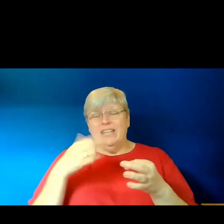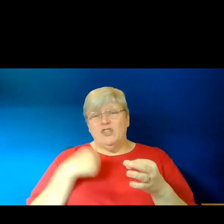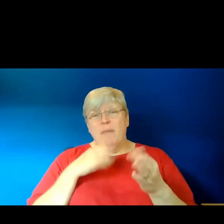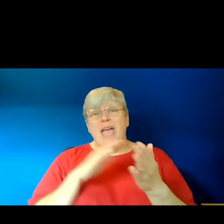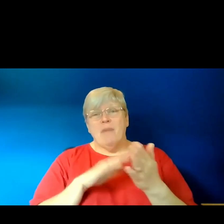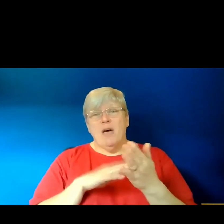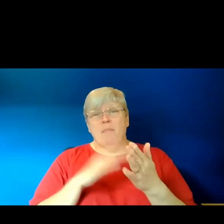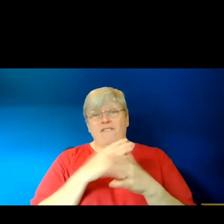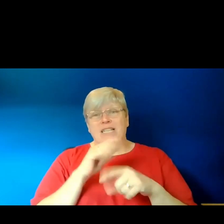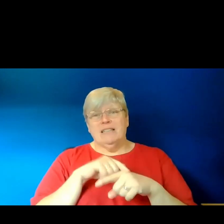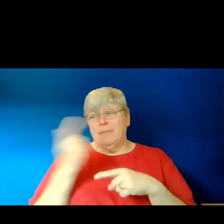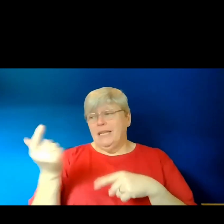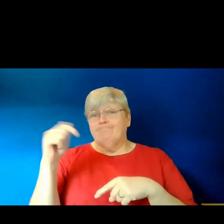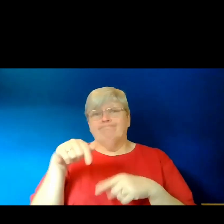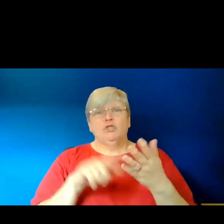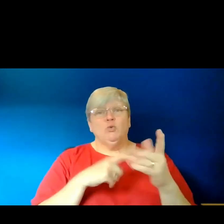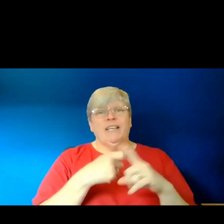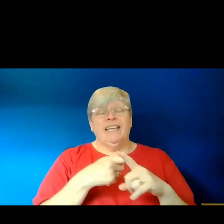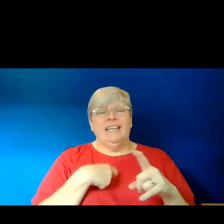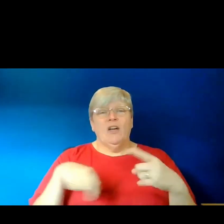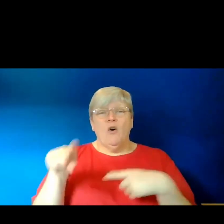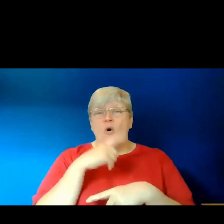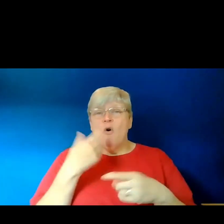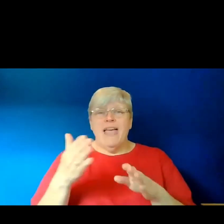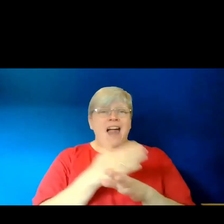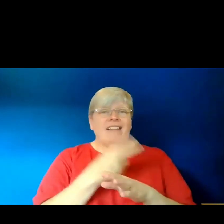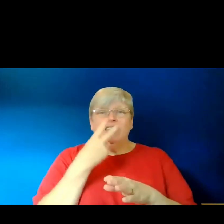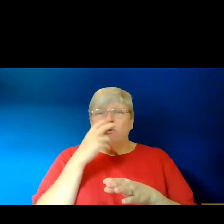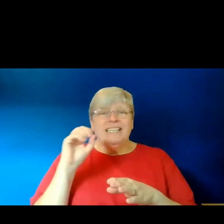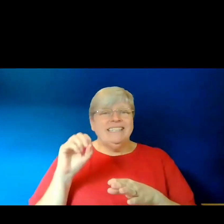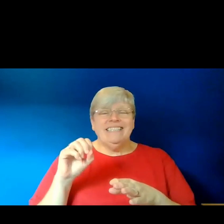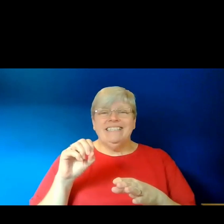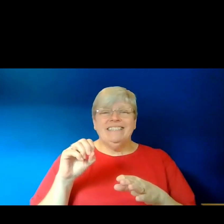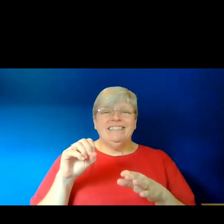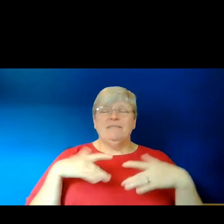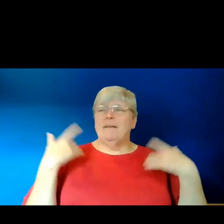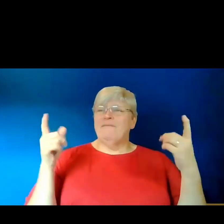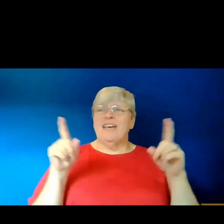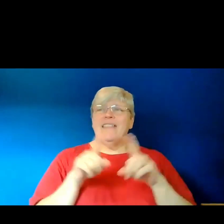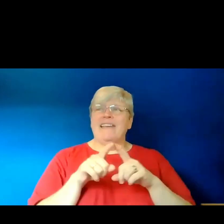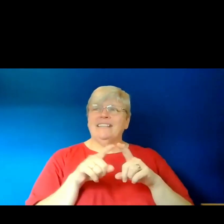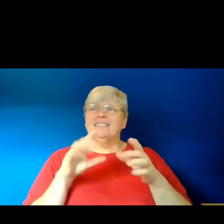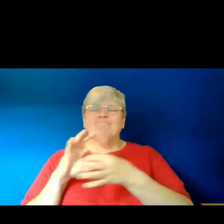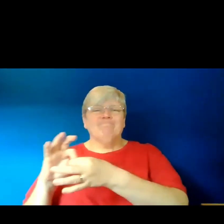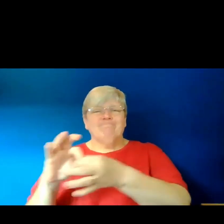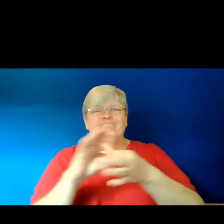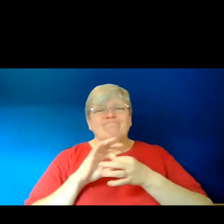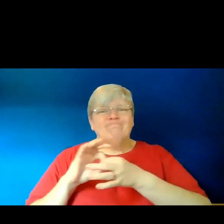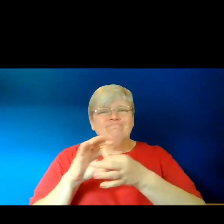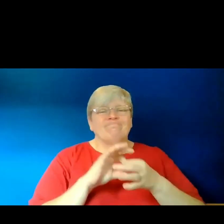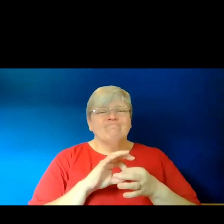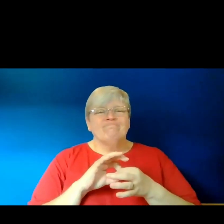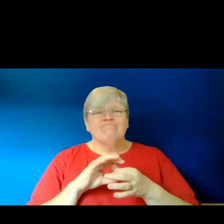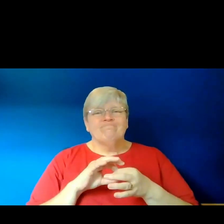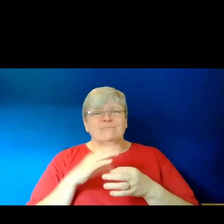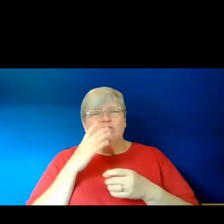first came to the UK. So we were all in our early 20s, which felt like another very strange and very